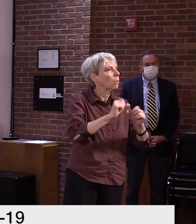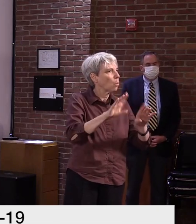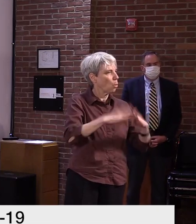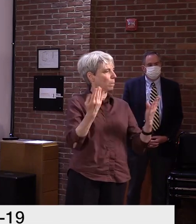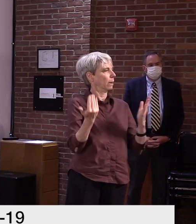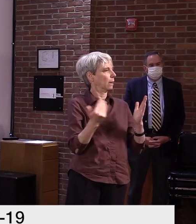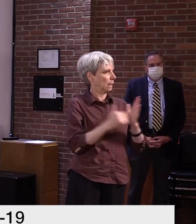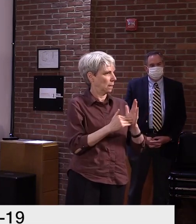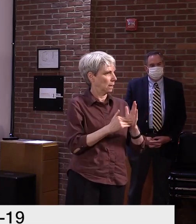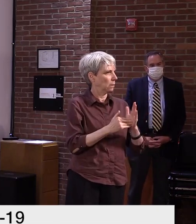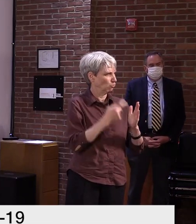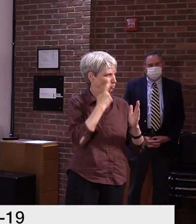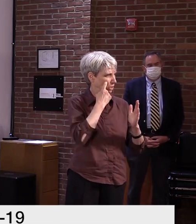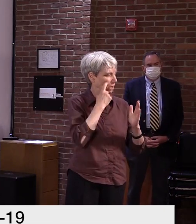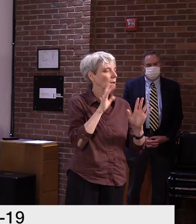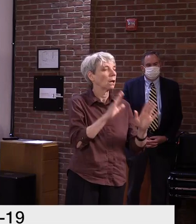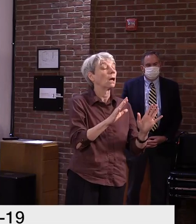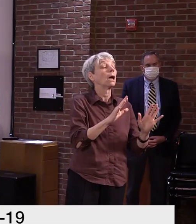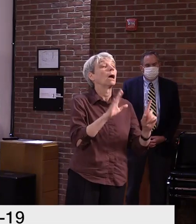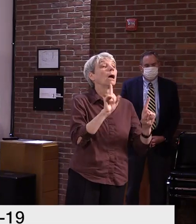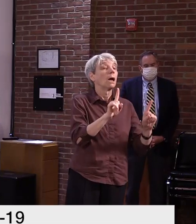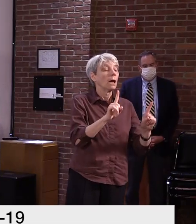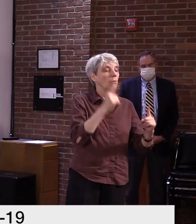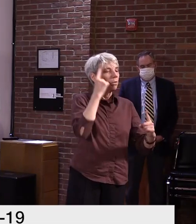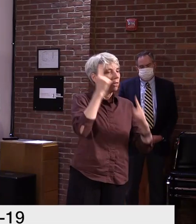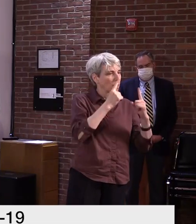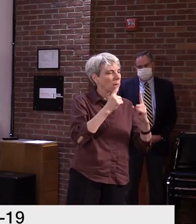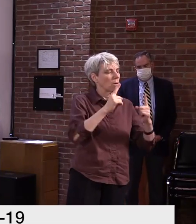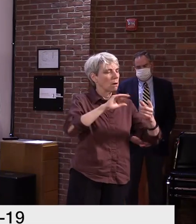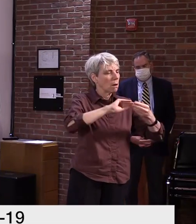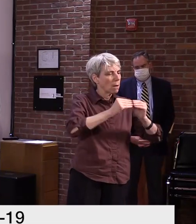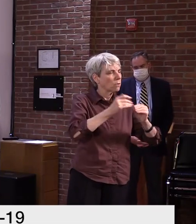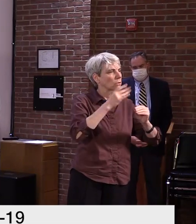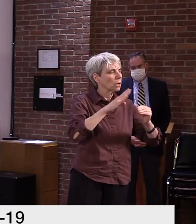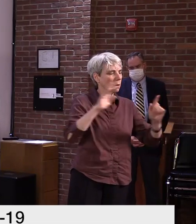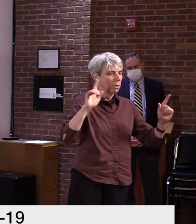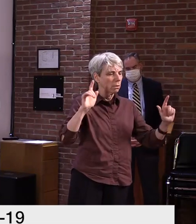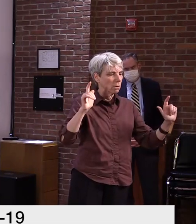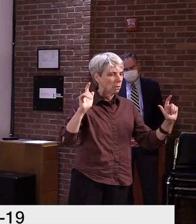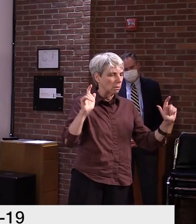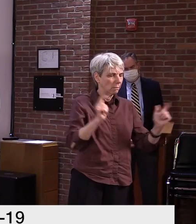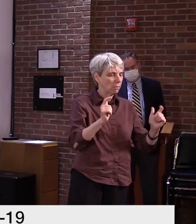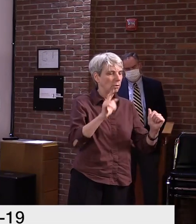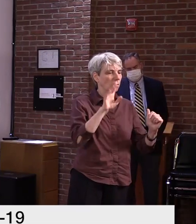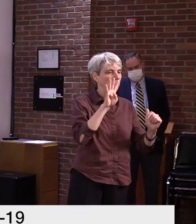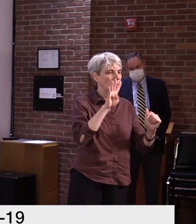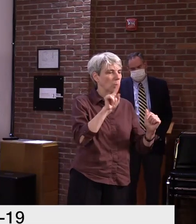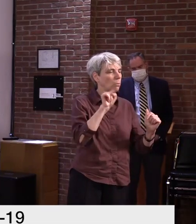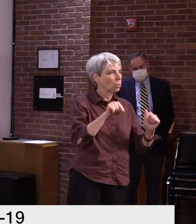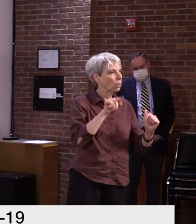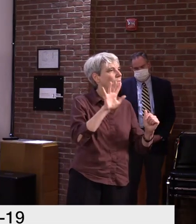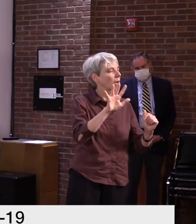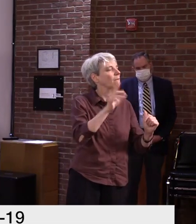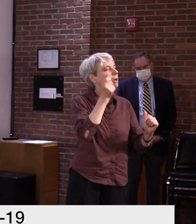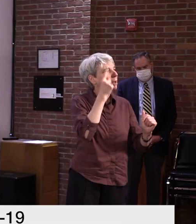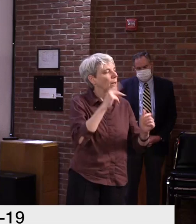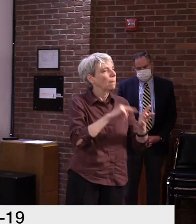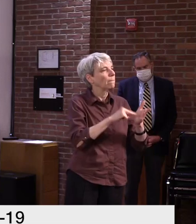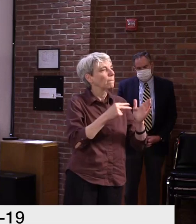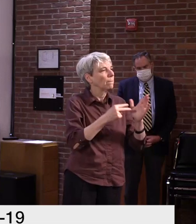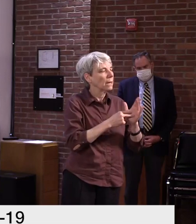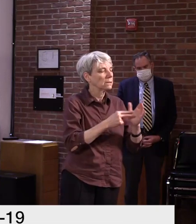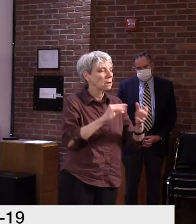when we look at the total of being down 41.5, that is the loss in the employee